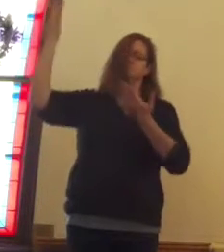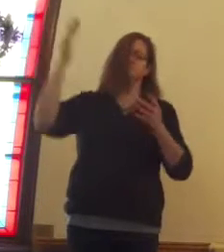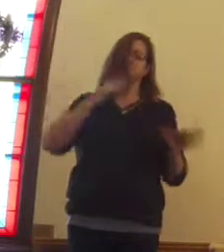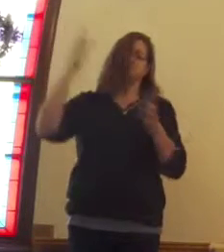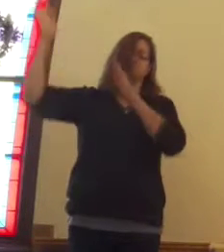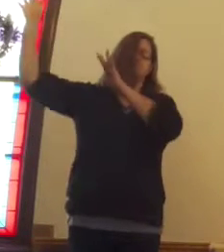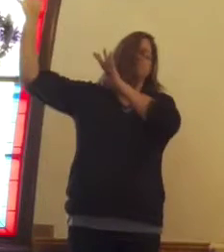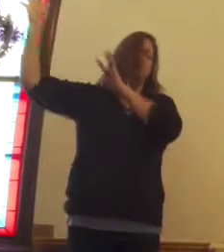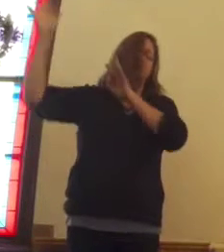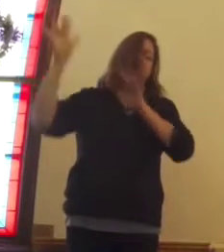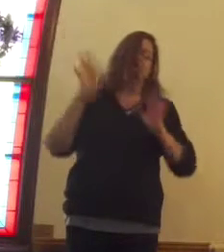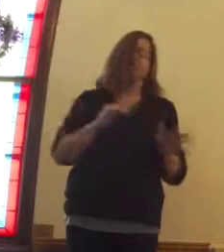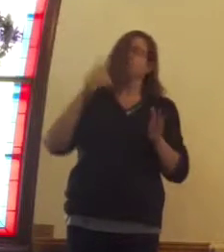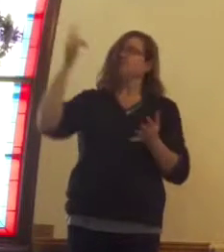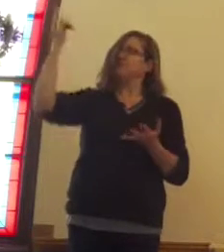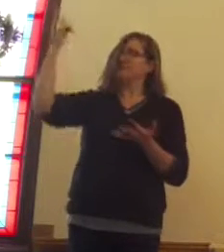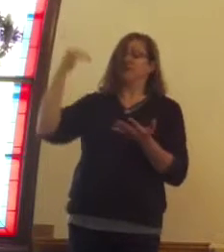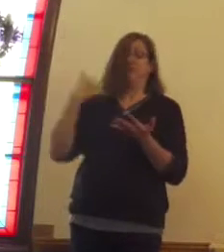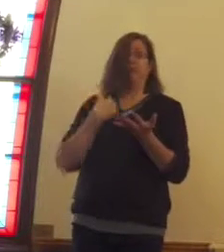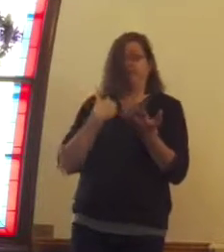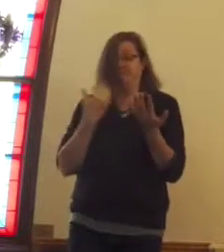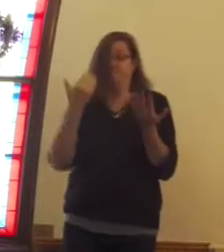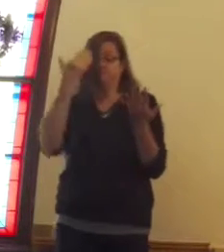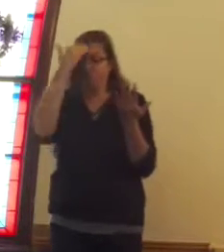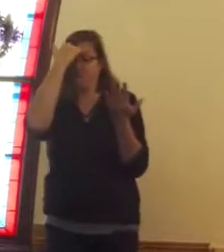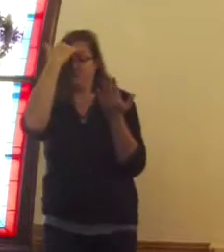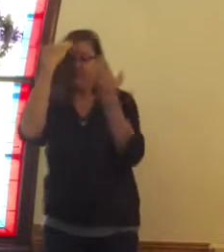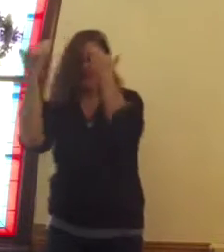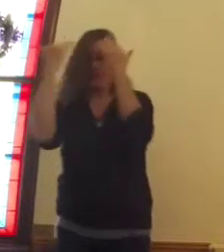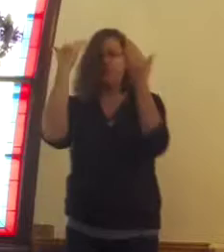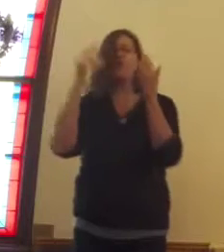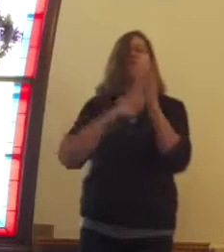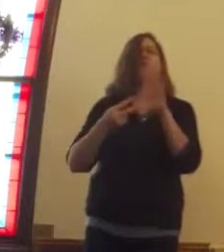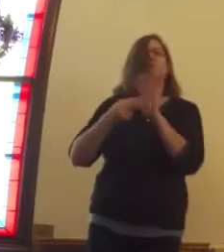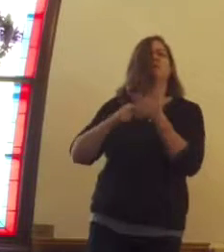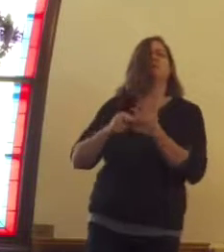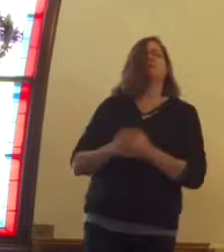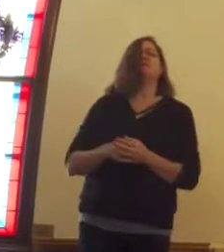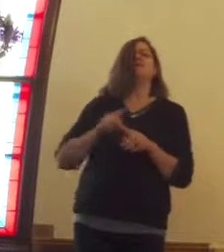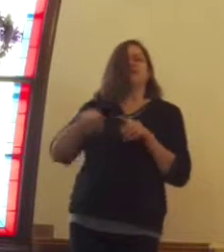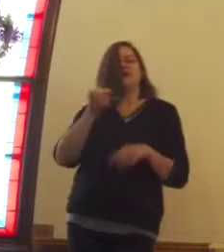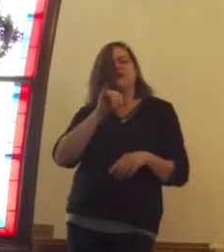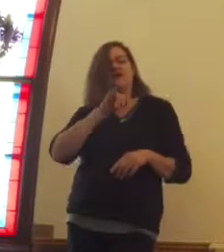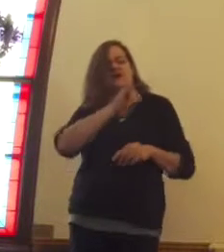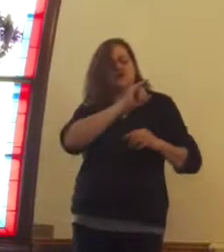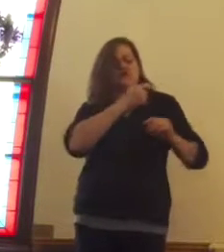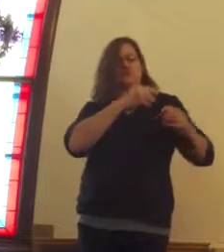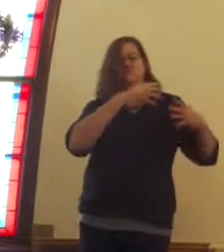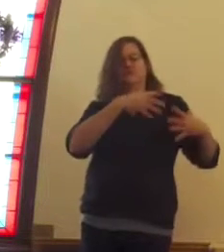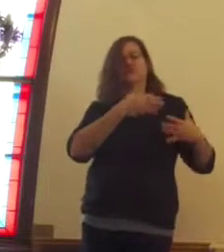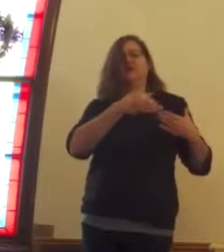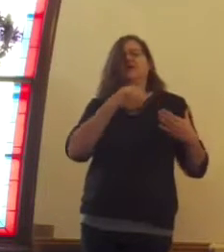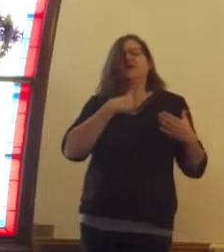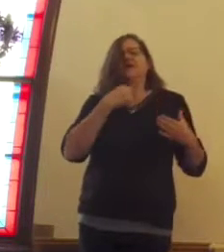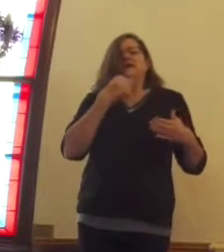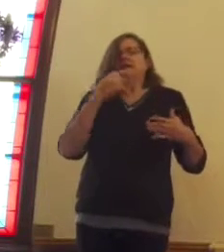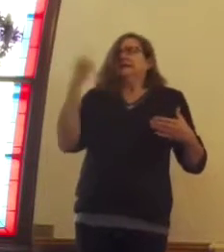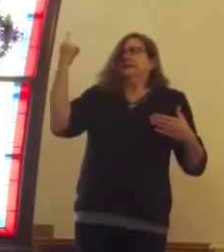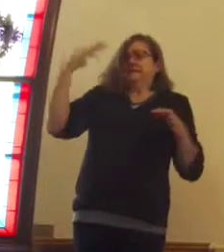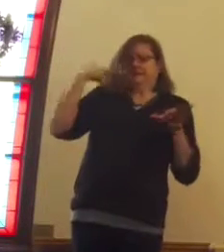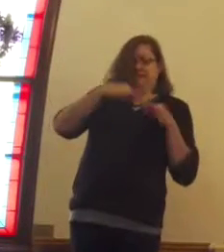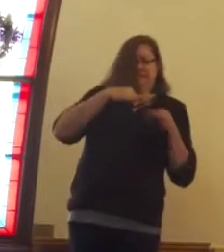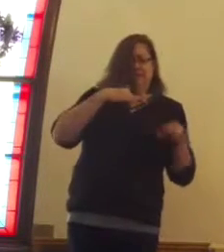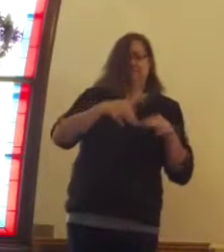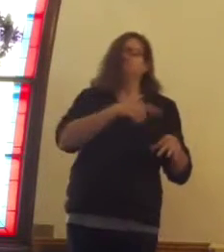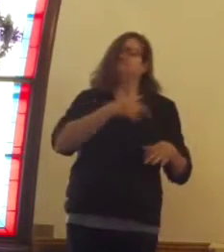kind of have the facts and figures. But now Joseph is also instructed to continue the journey,